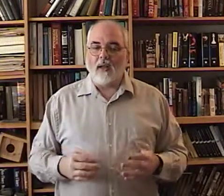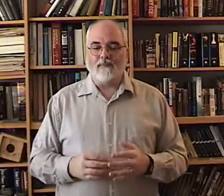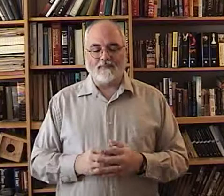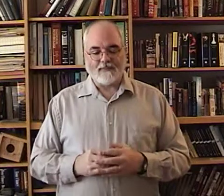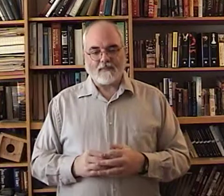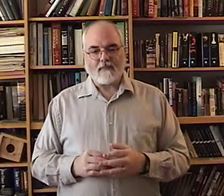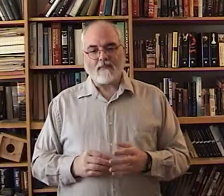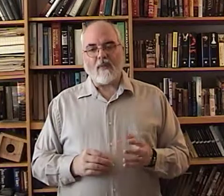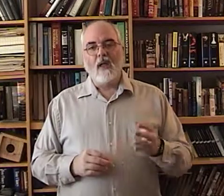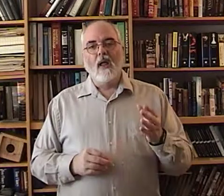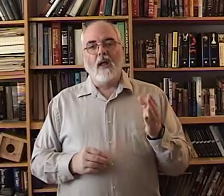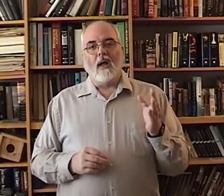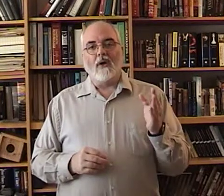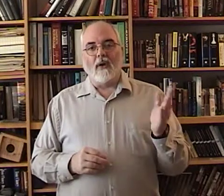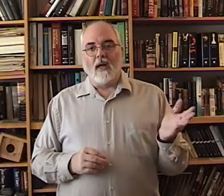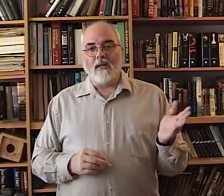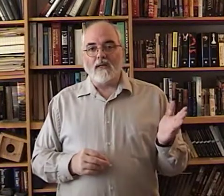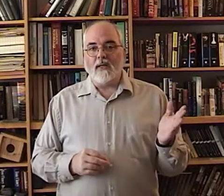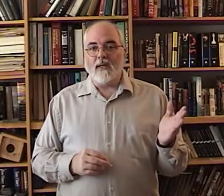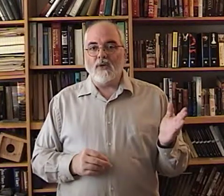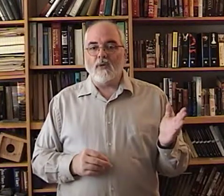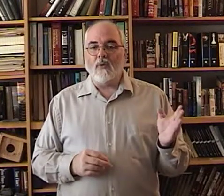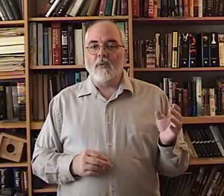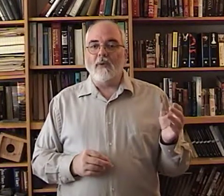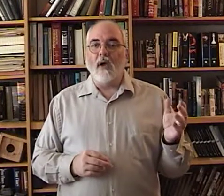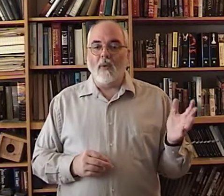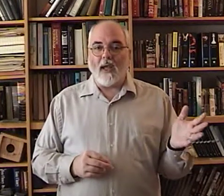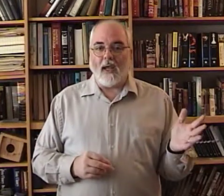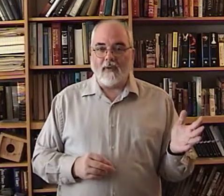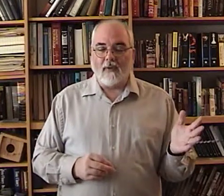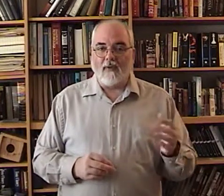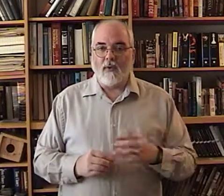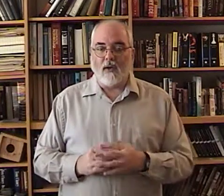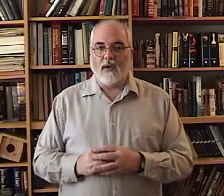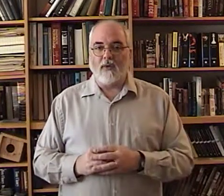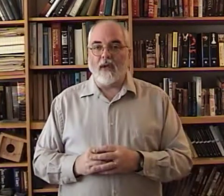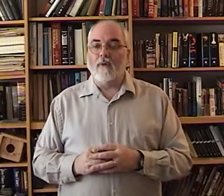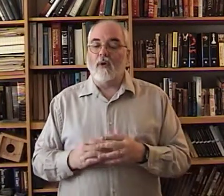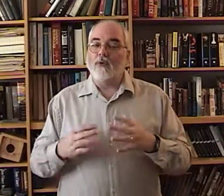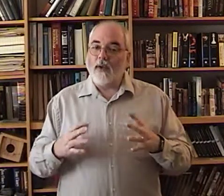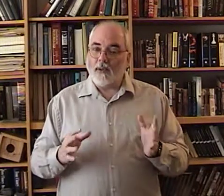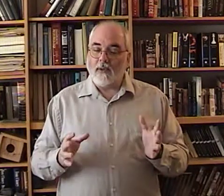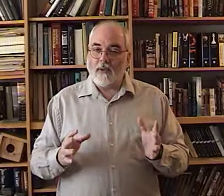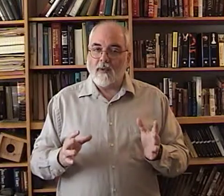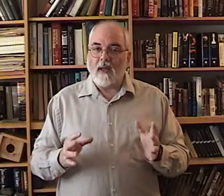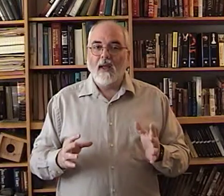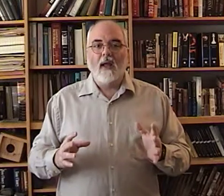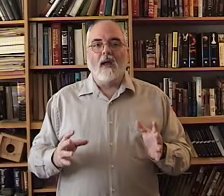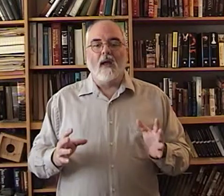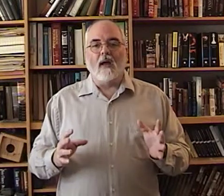uh your ltc t-shirt would be okay if you want to do that if you want to dress up a little bit uh